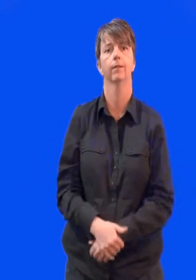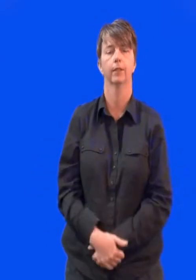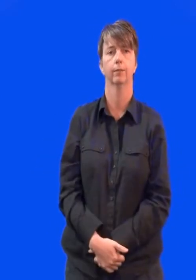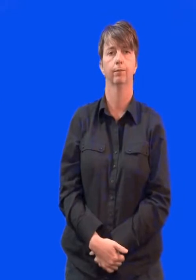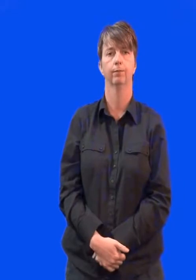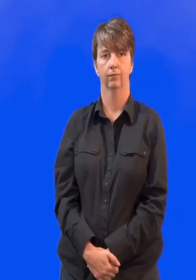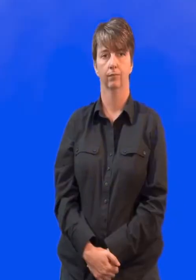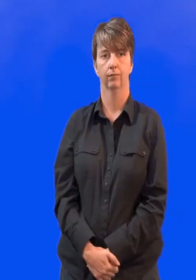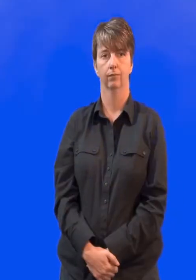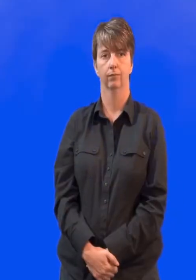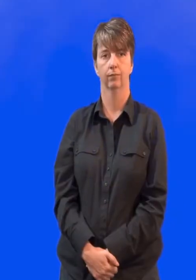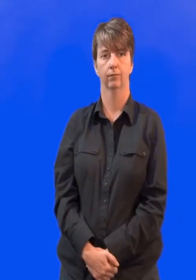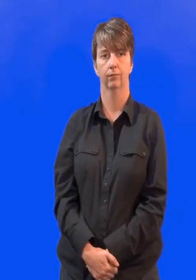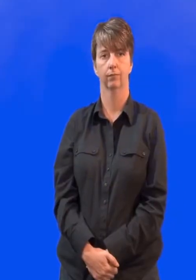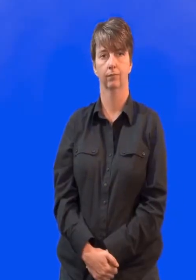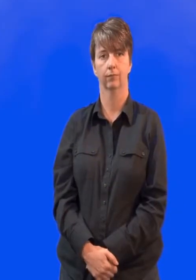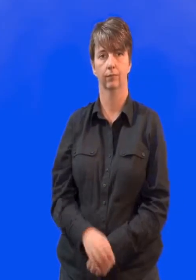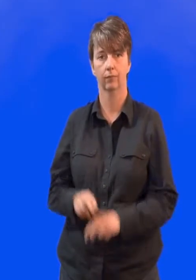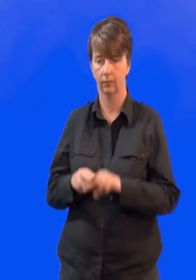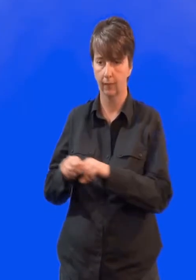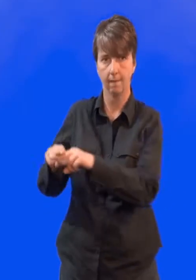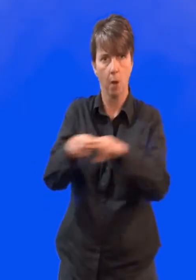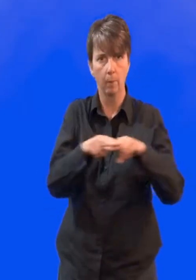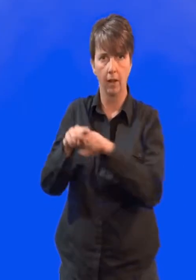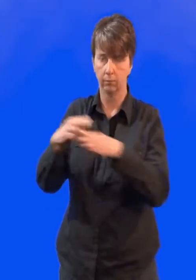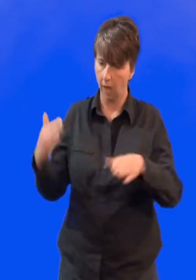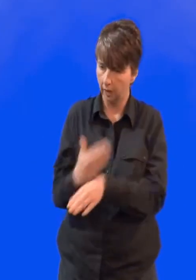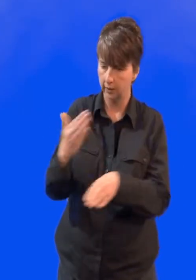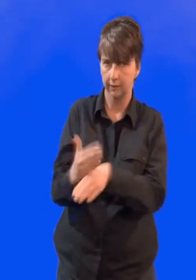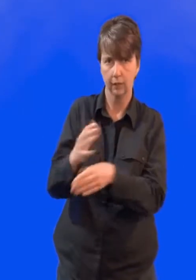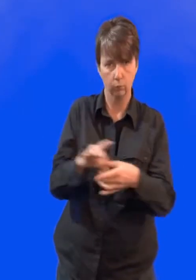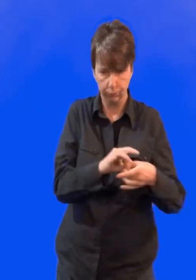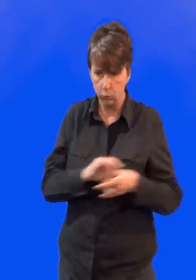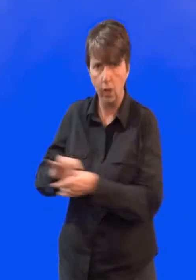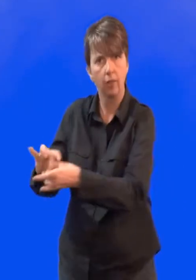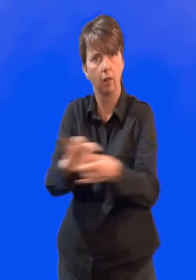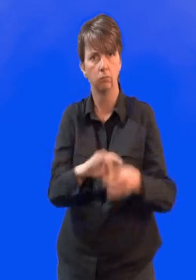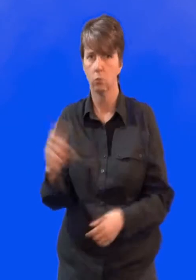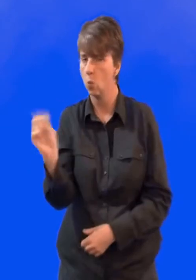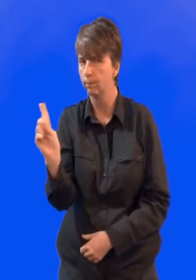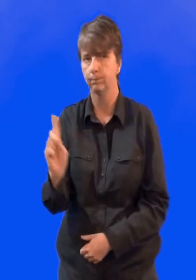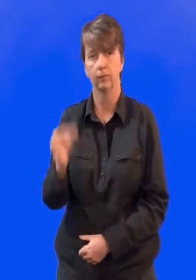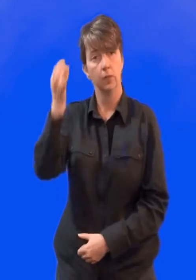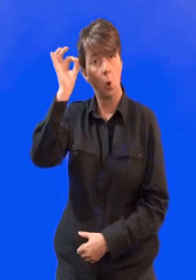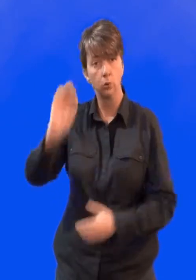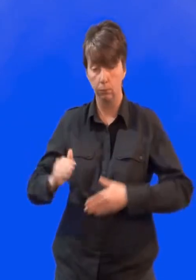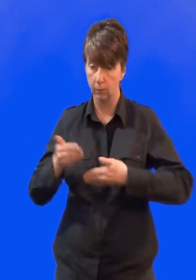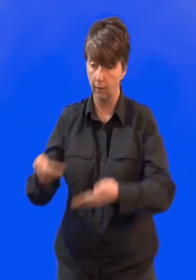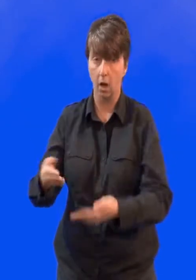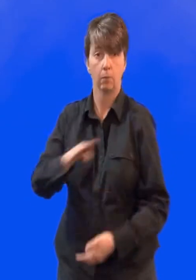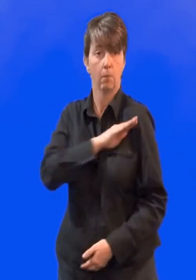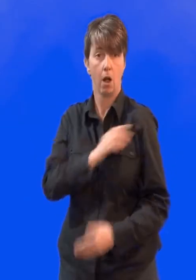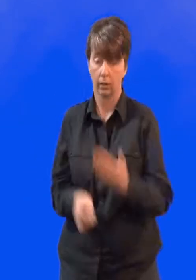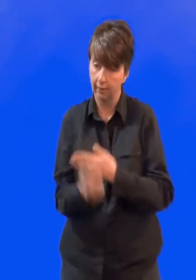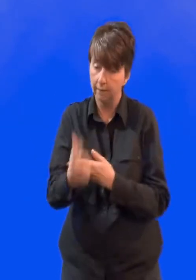where people live or their backgrounds. Families to have enjoyable activities to do together. Our council puts some things for us to see